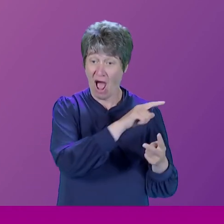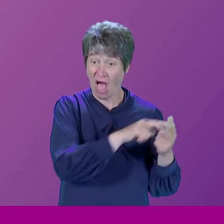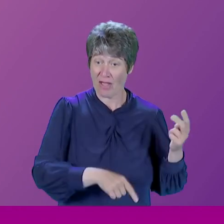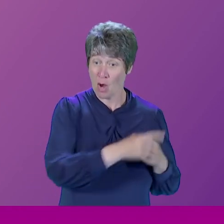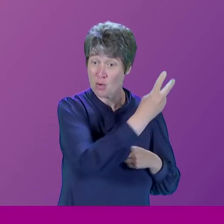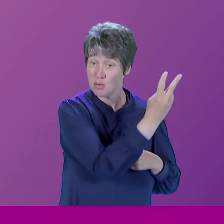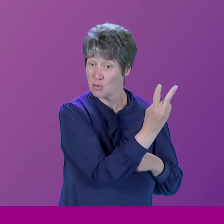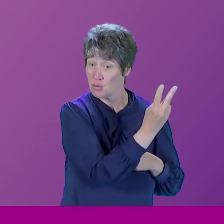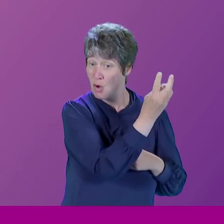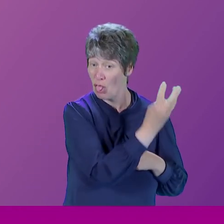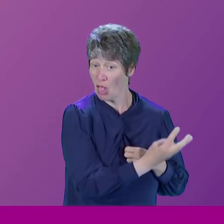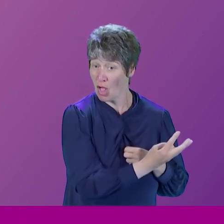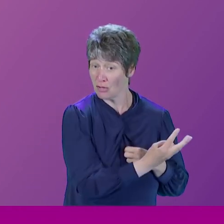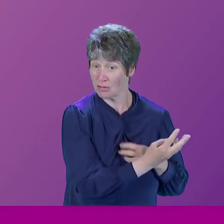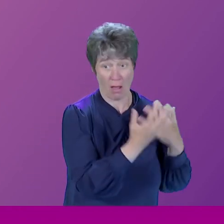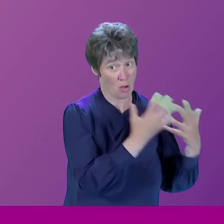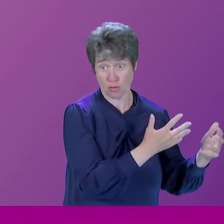party. And that's at the beginning.